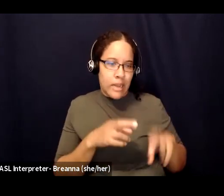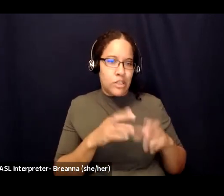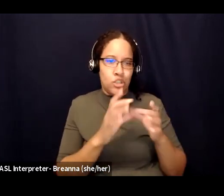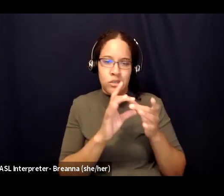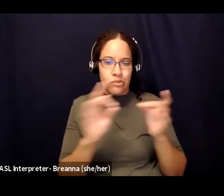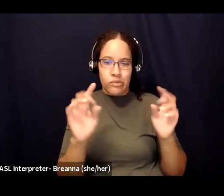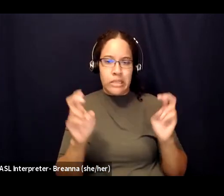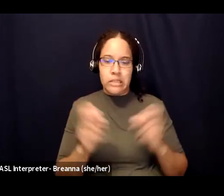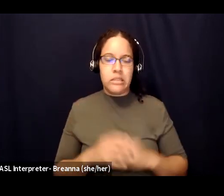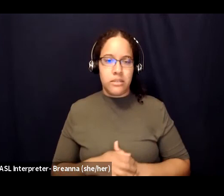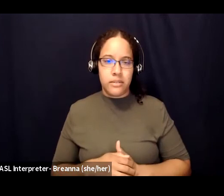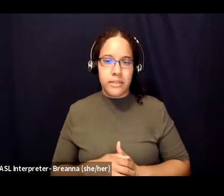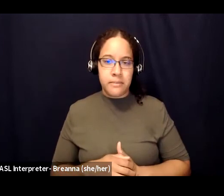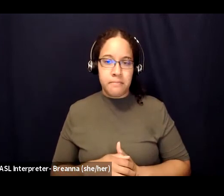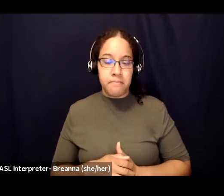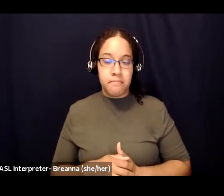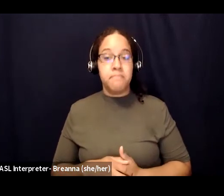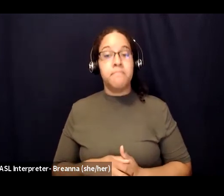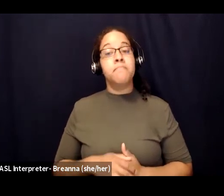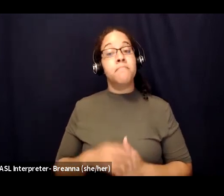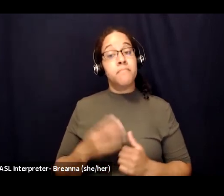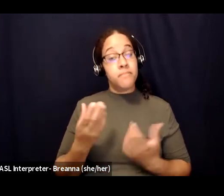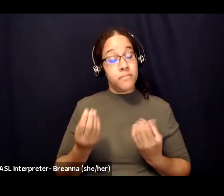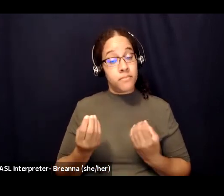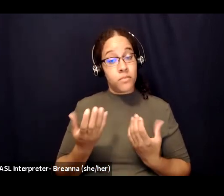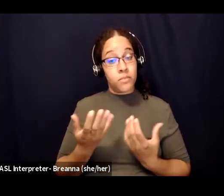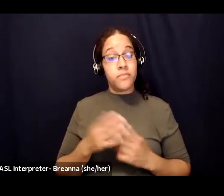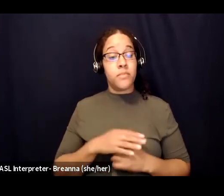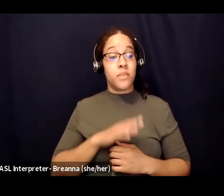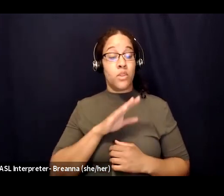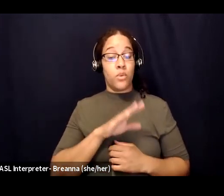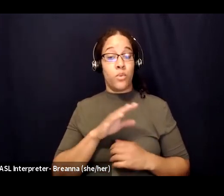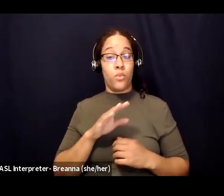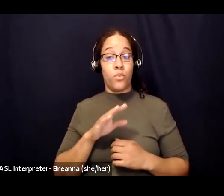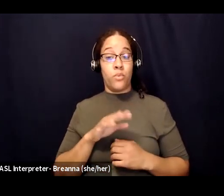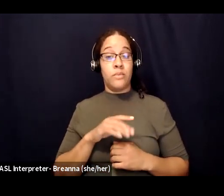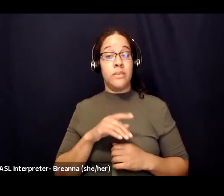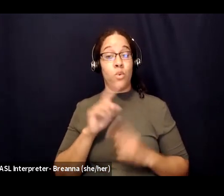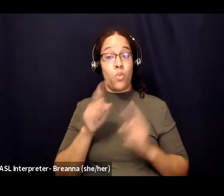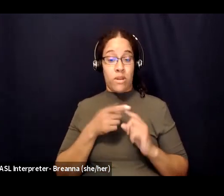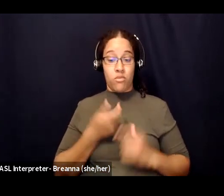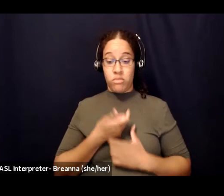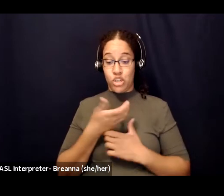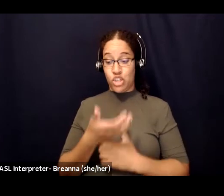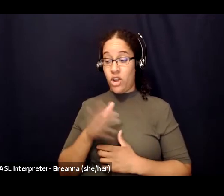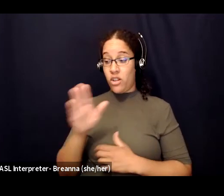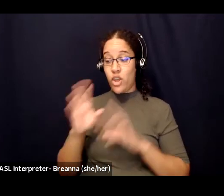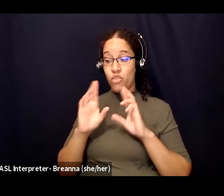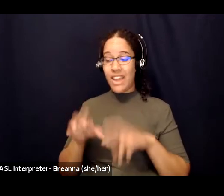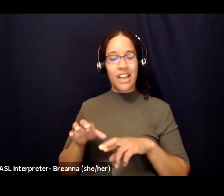be to remember that their reaction is a reflection of them and not you right and then being able to prioritize